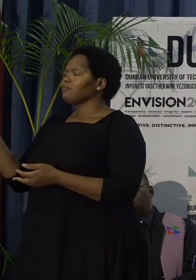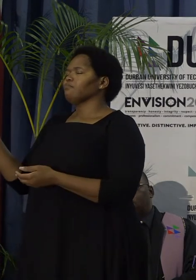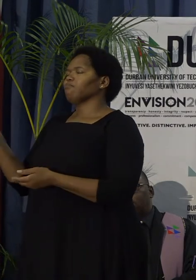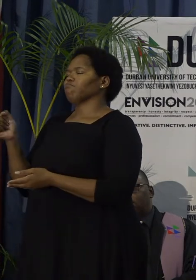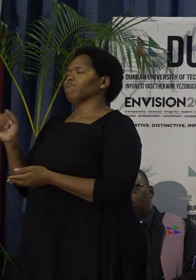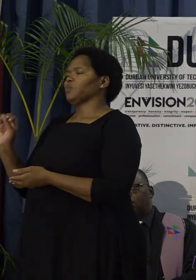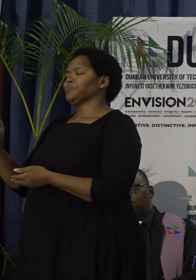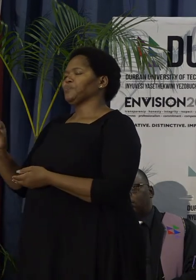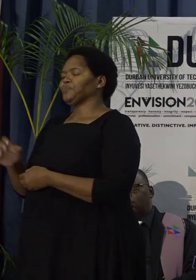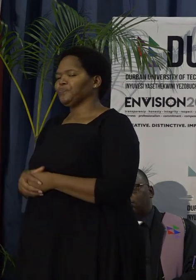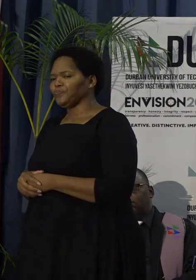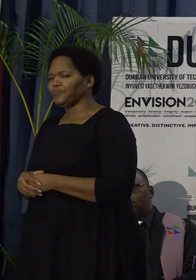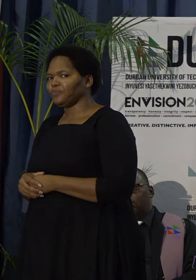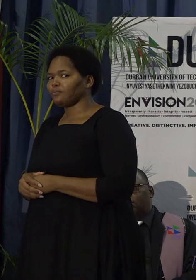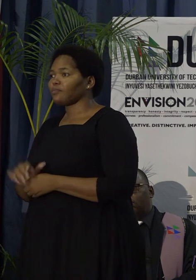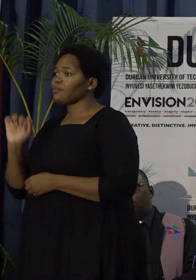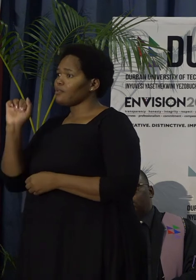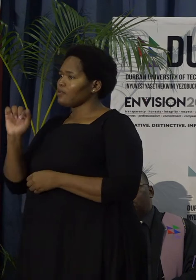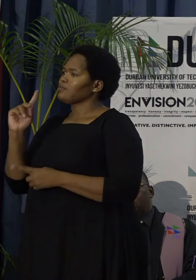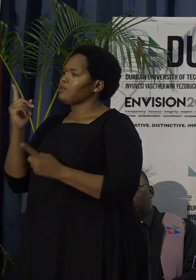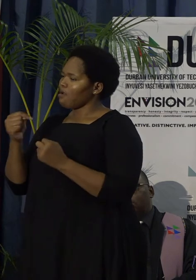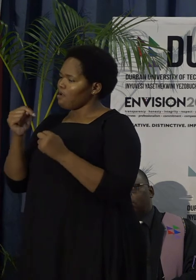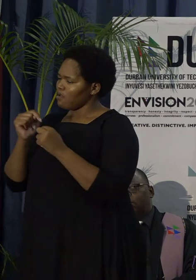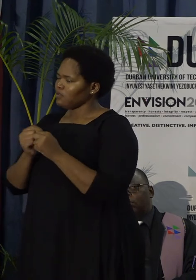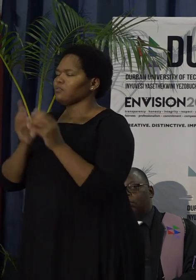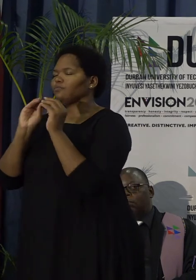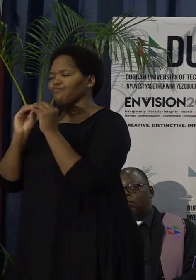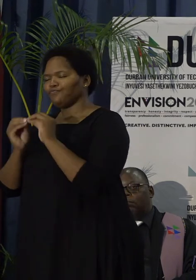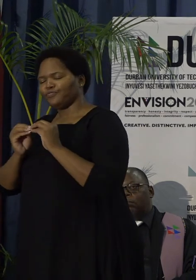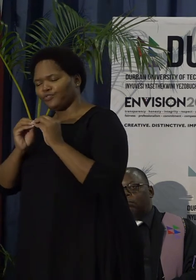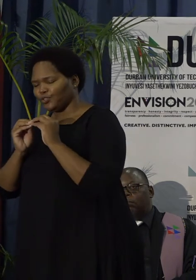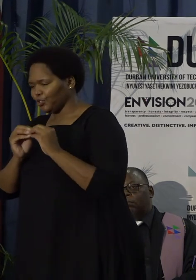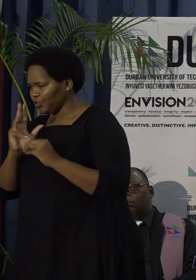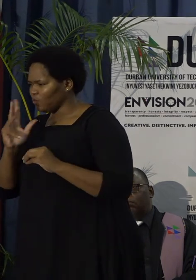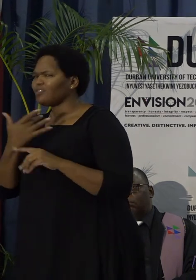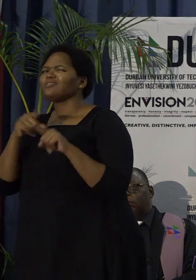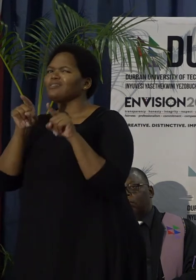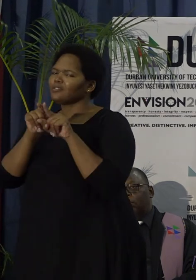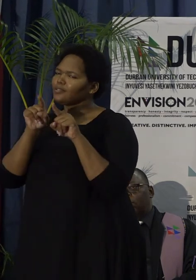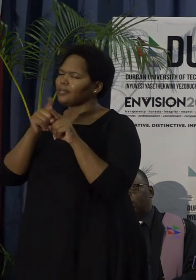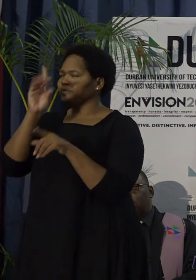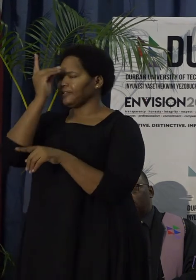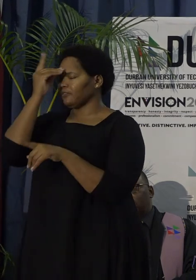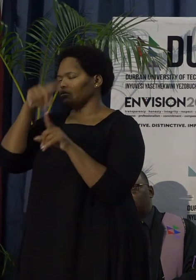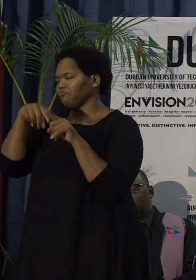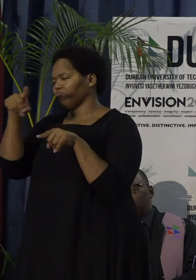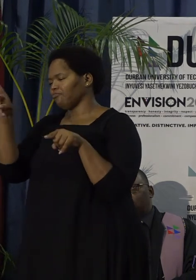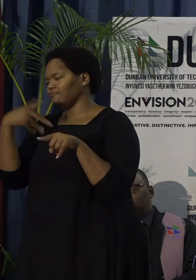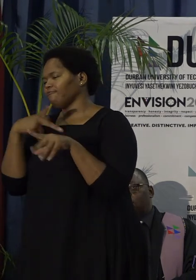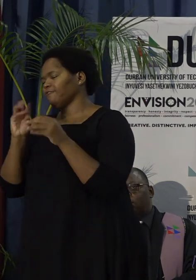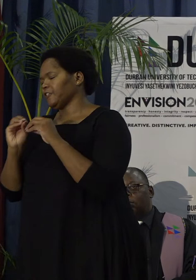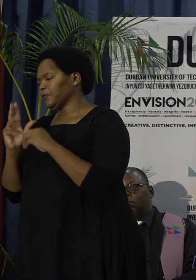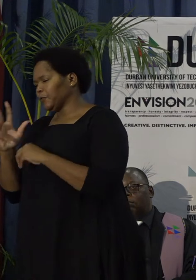and they will be renovated like the others that have already been renovated.